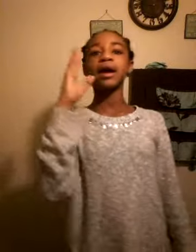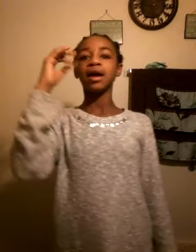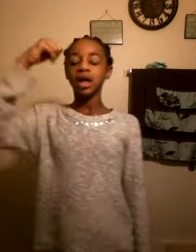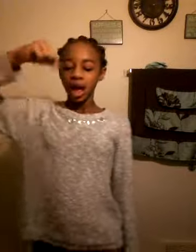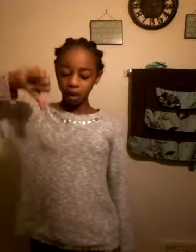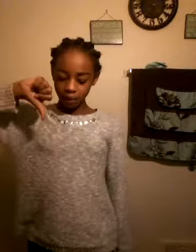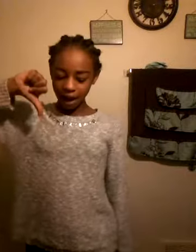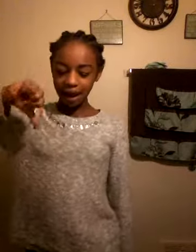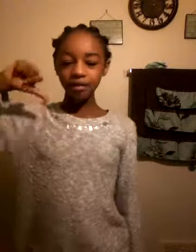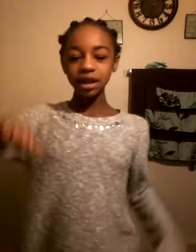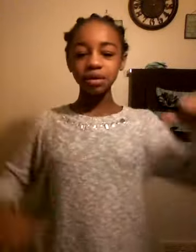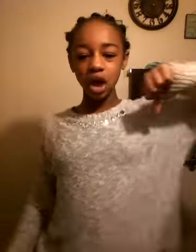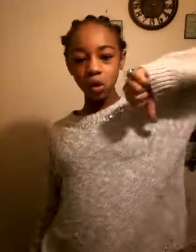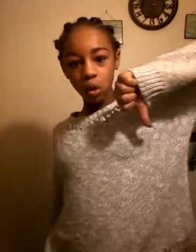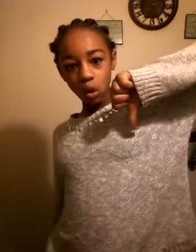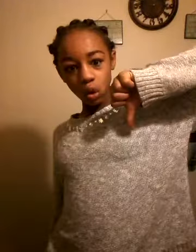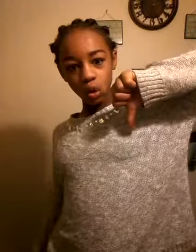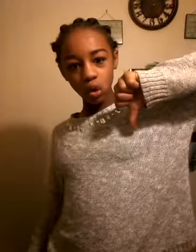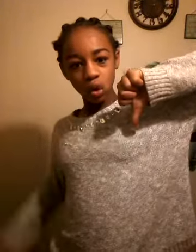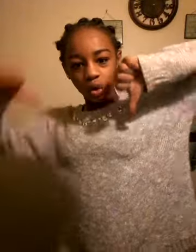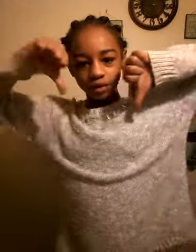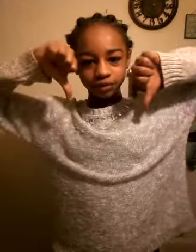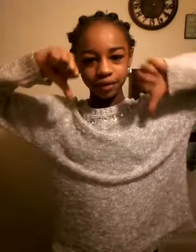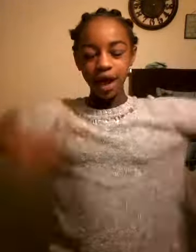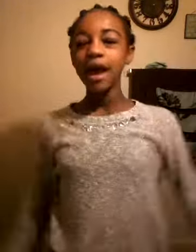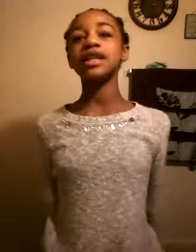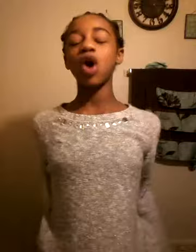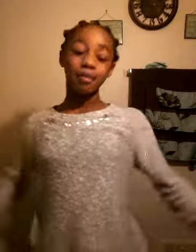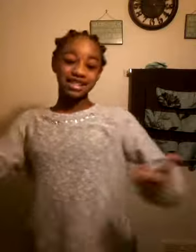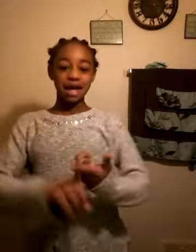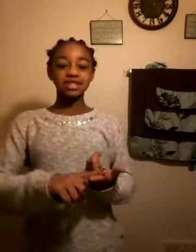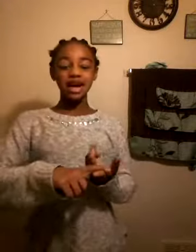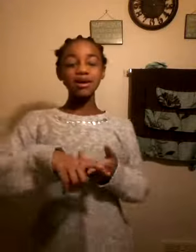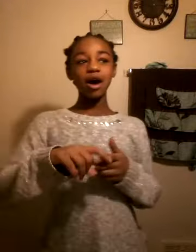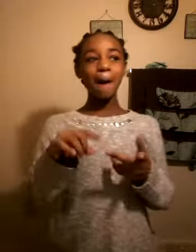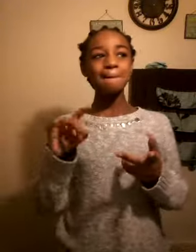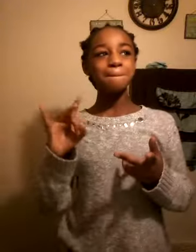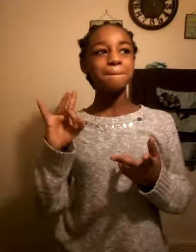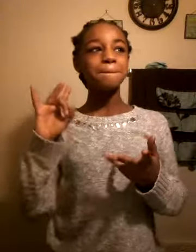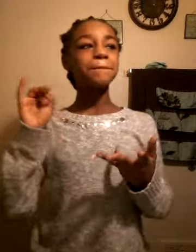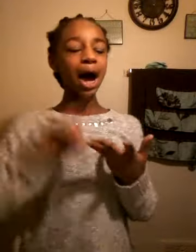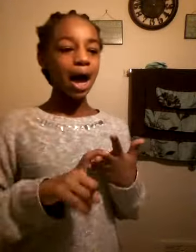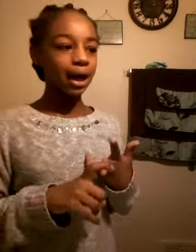have my everything below and it's gonna have my snapchat um my